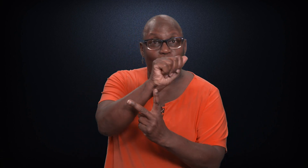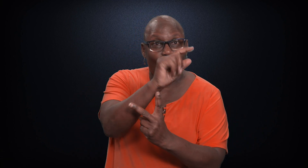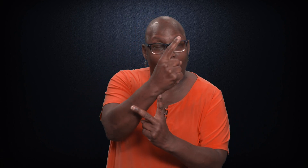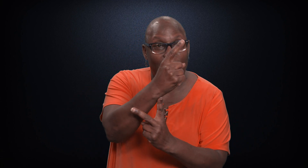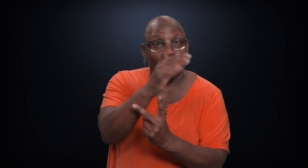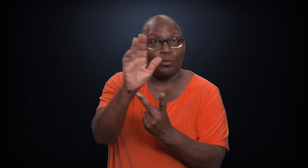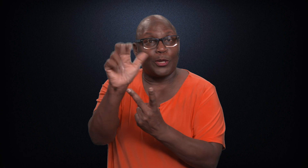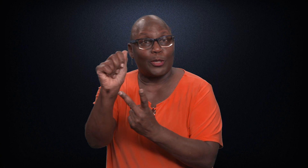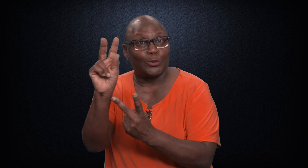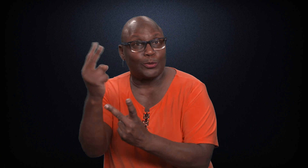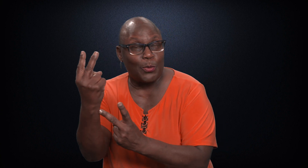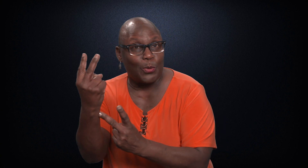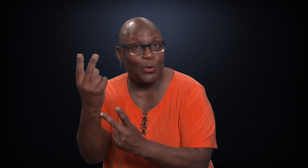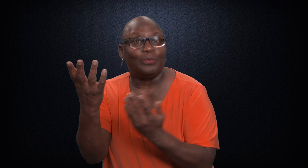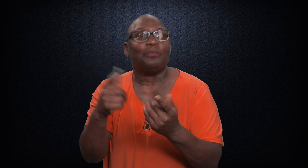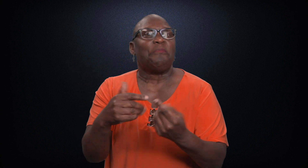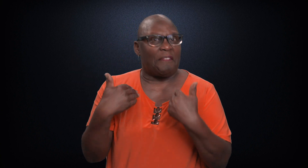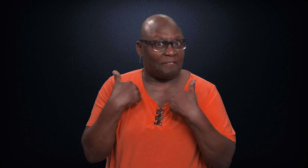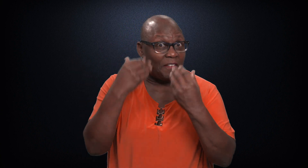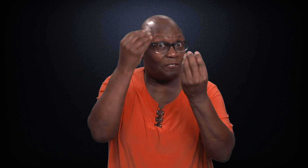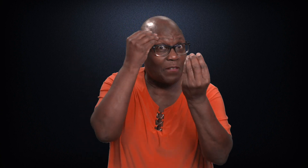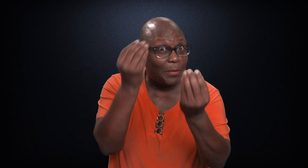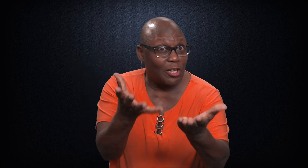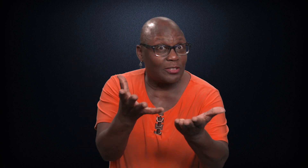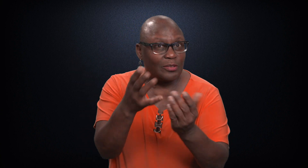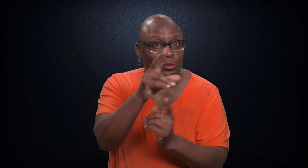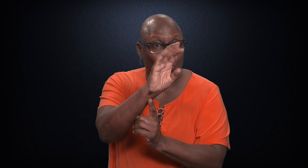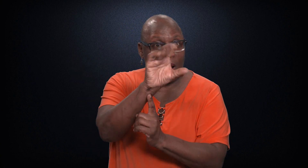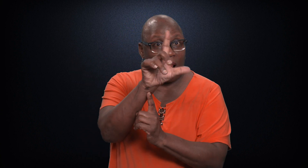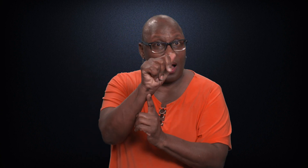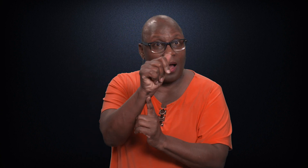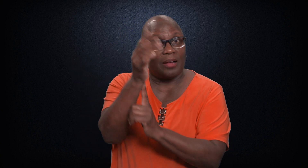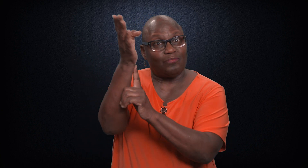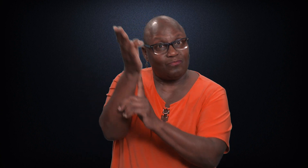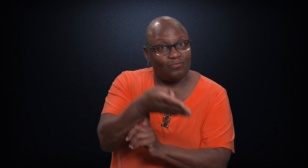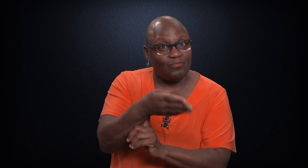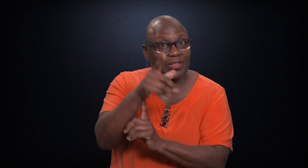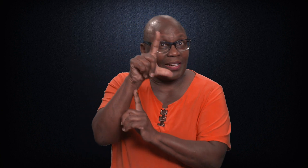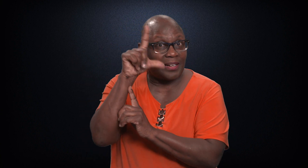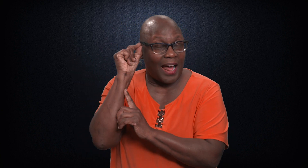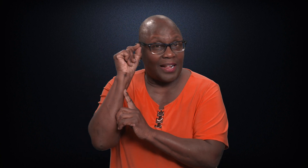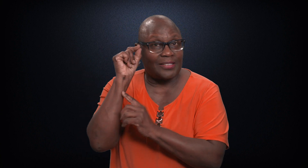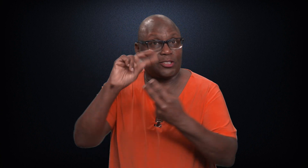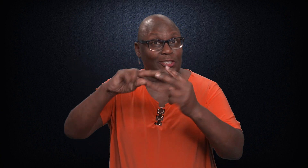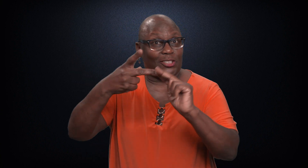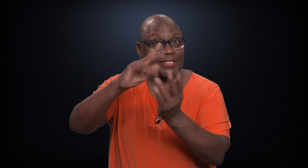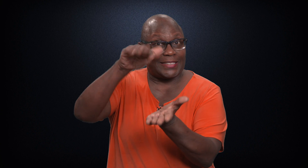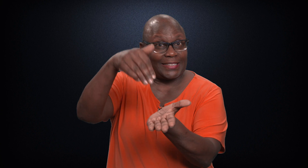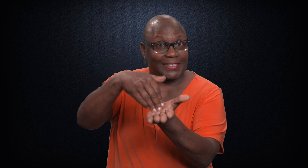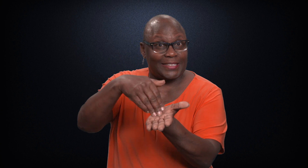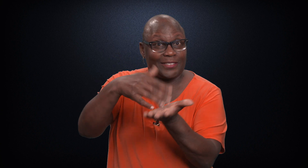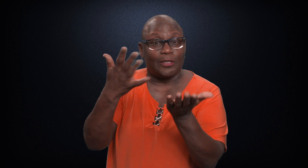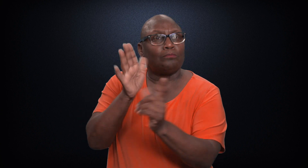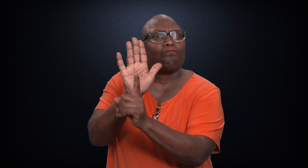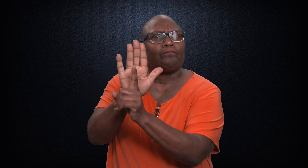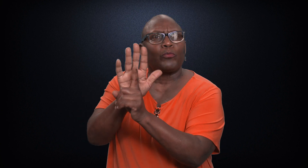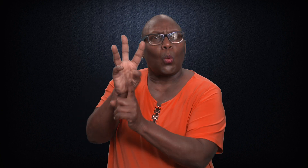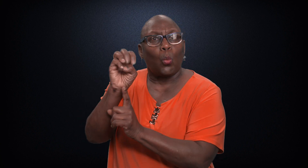BRCA2, there is information available at the UCLA Gallaudet Genetic Testing Center. The